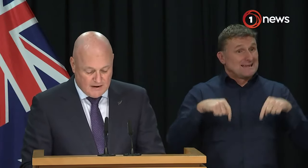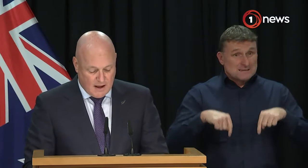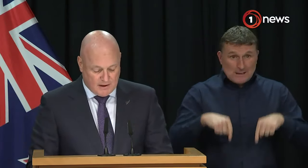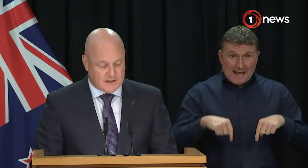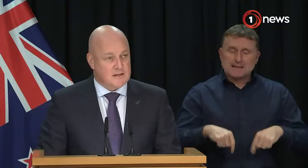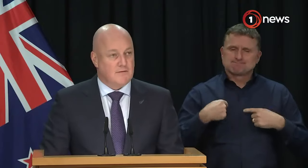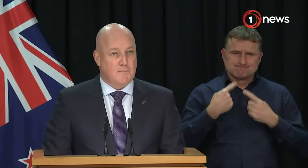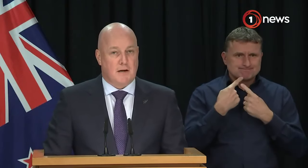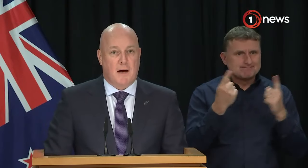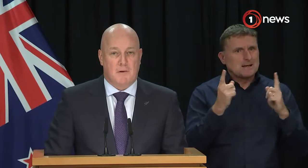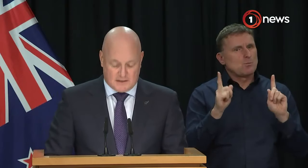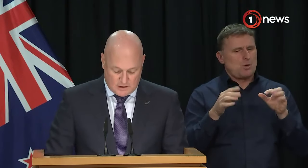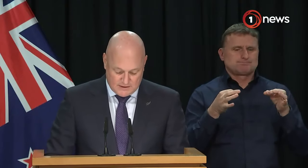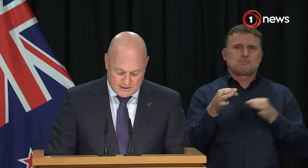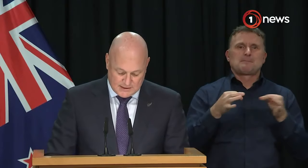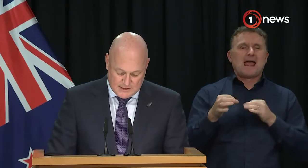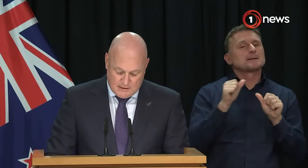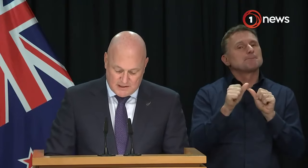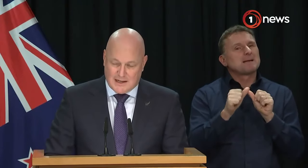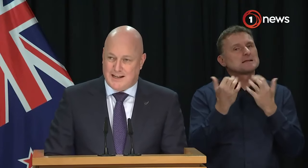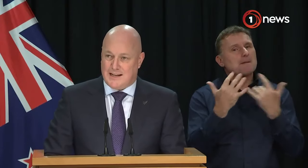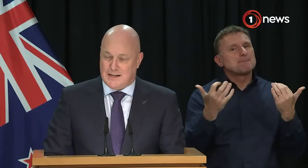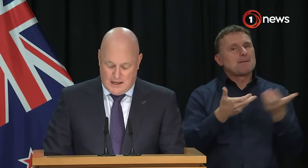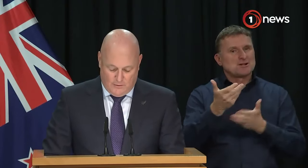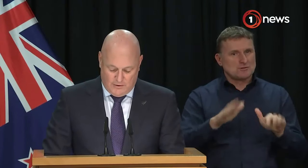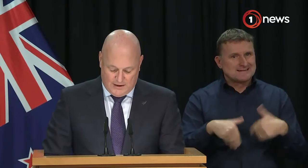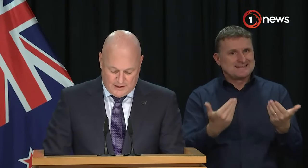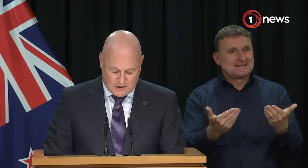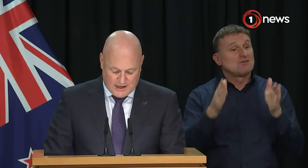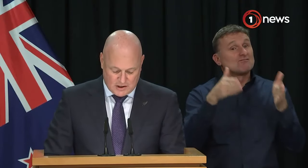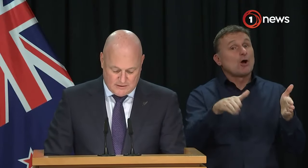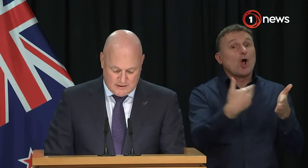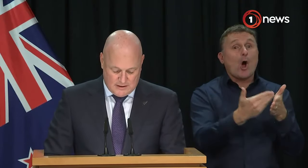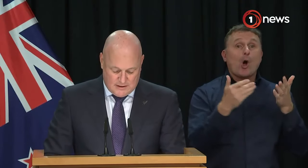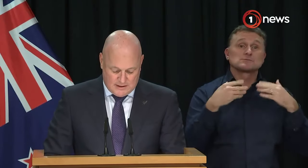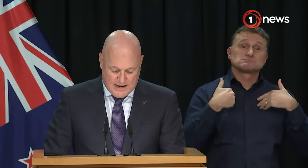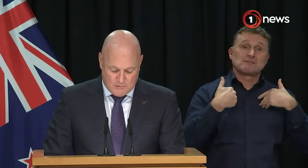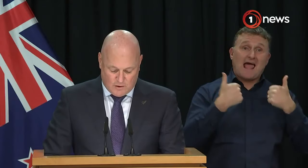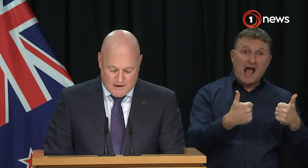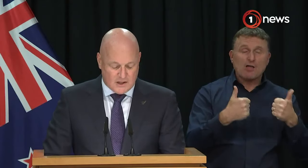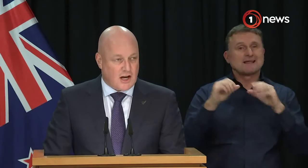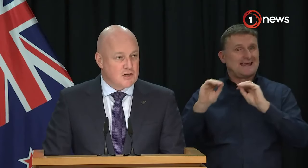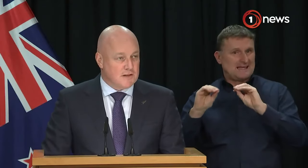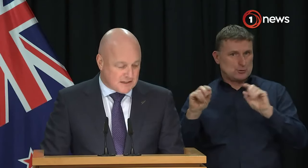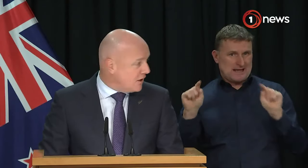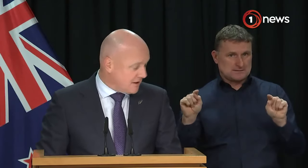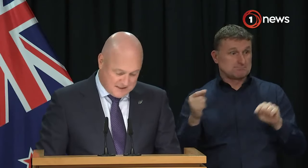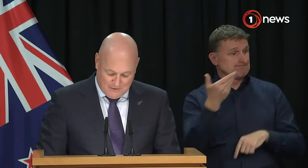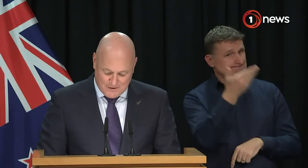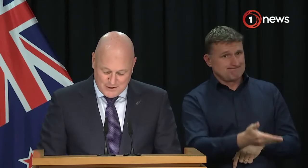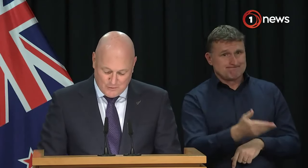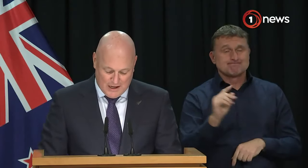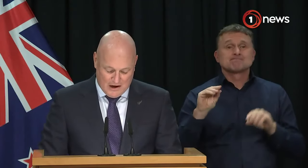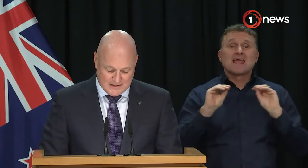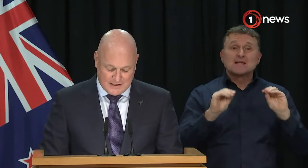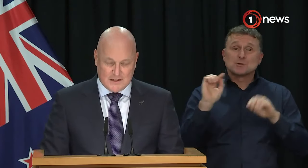afternoon is part of our plan to deliver better public services particularly in health and education. Today I'm joined by Education Minister Erica